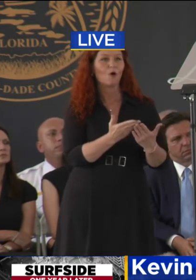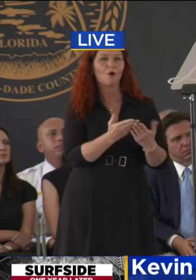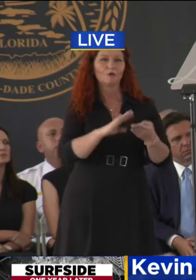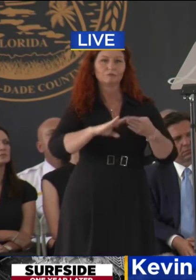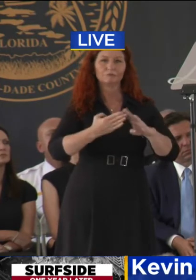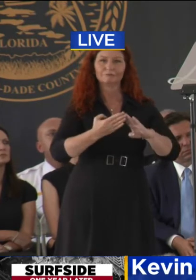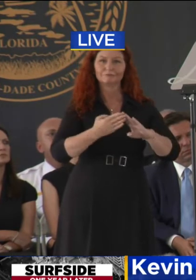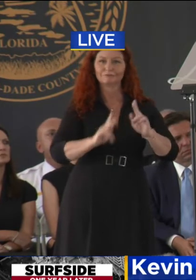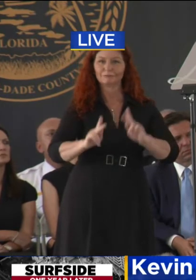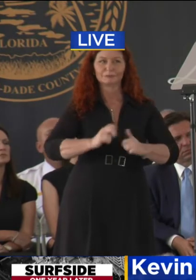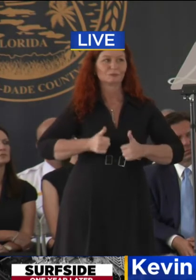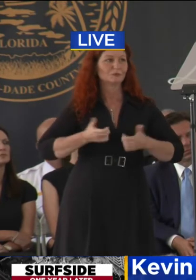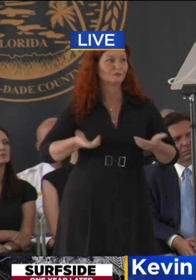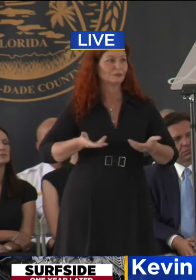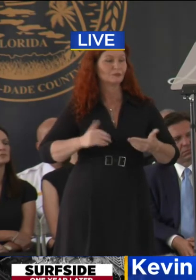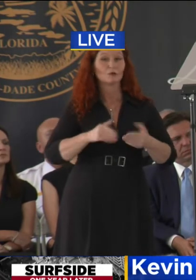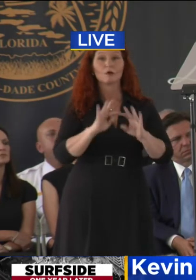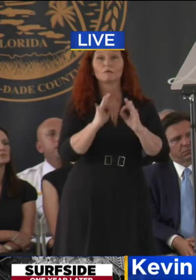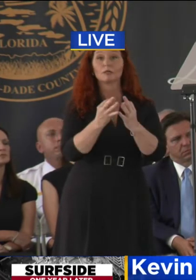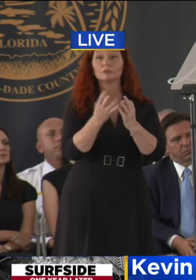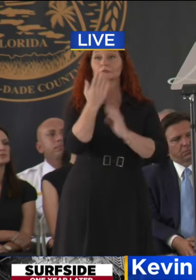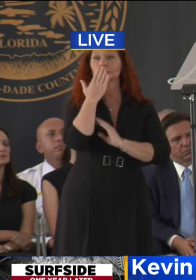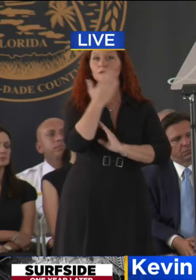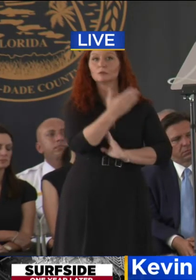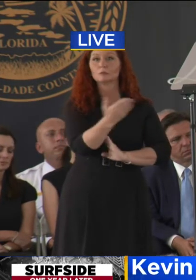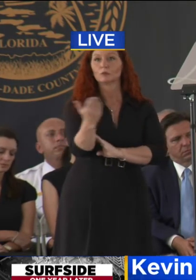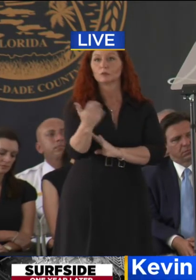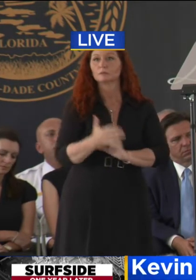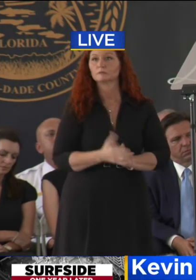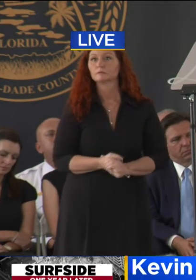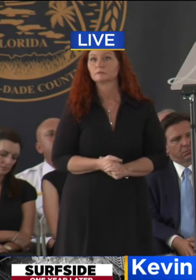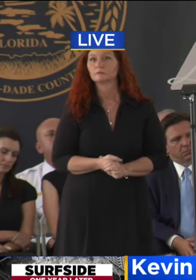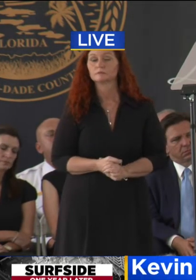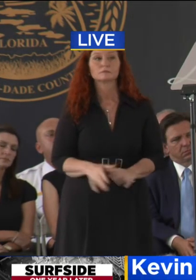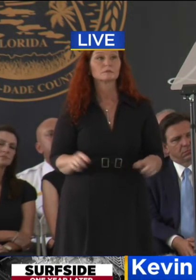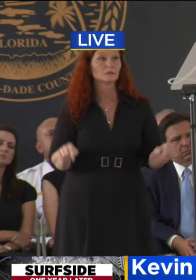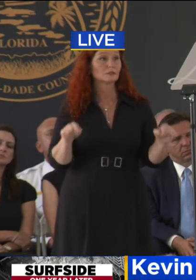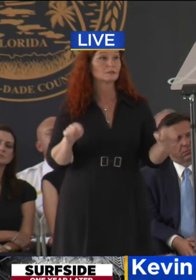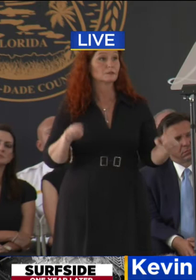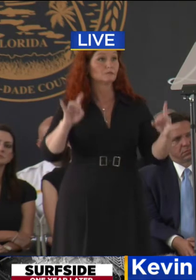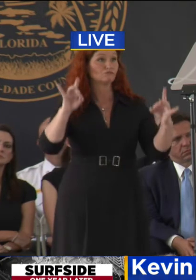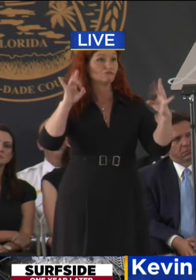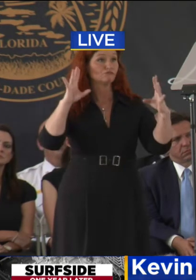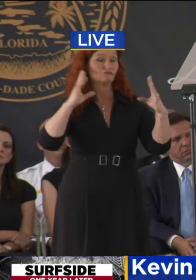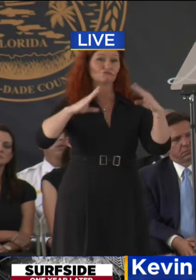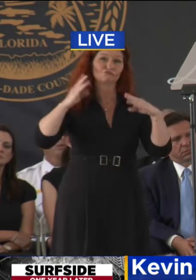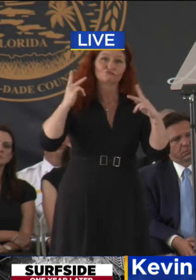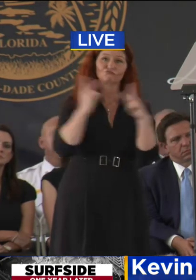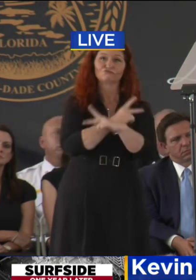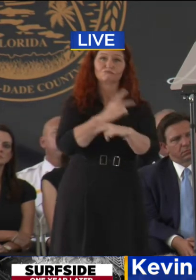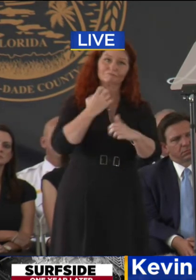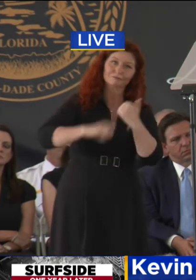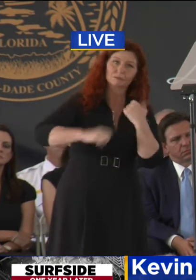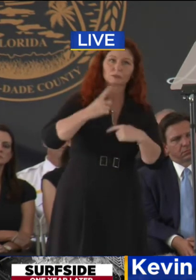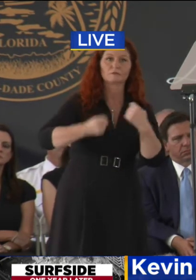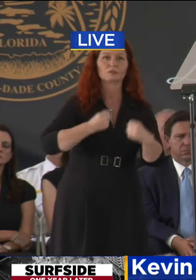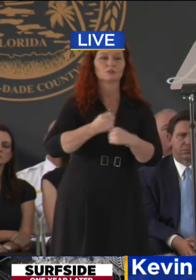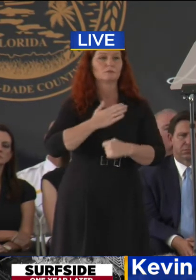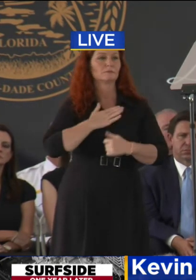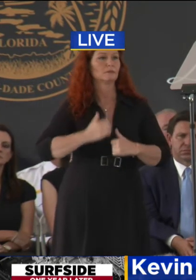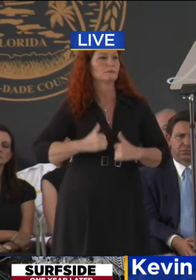families, good morning. This has been the most difficult year in my life,